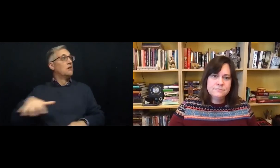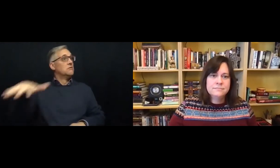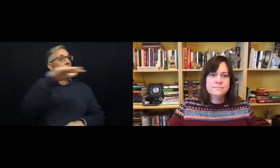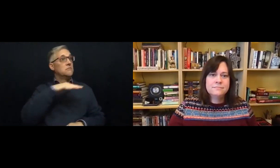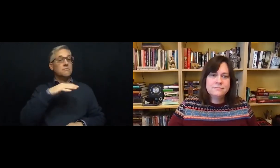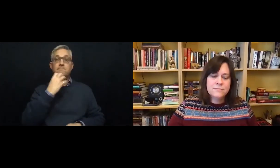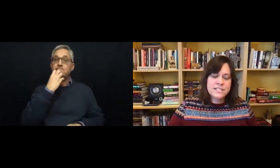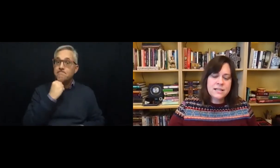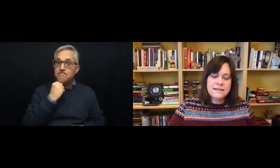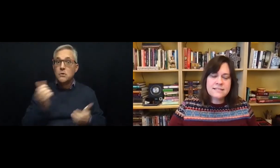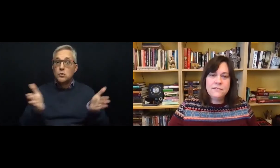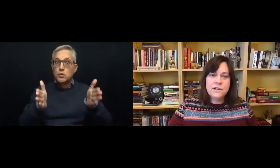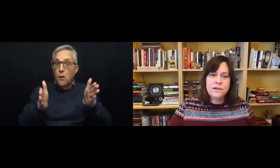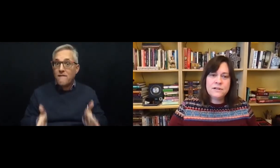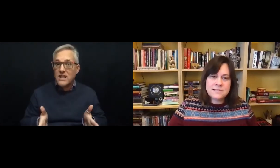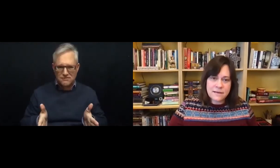Much less even notice them.